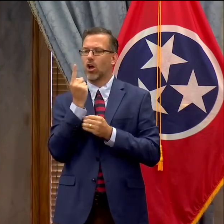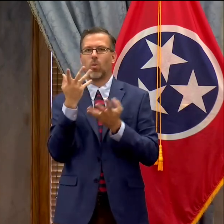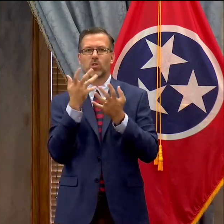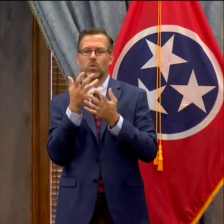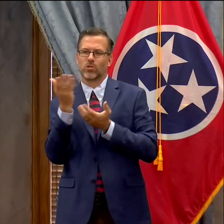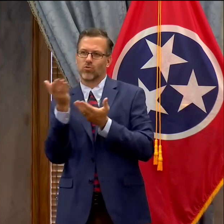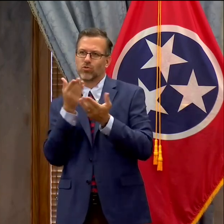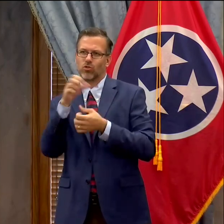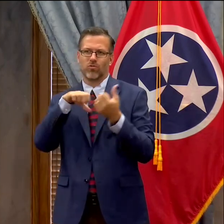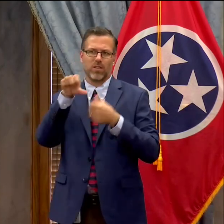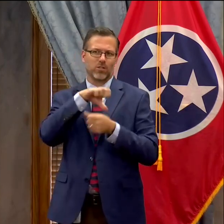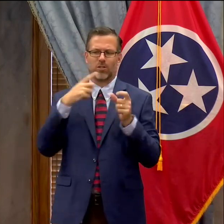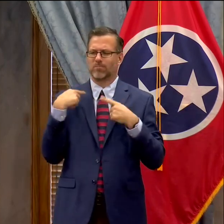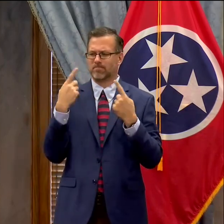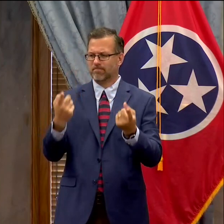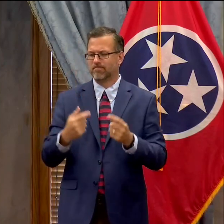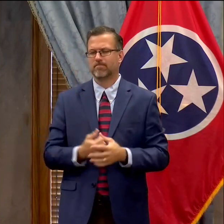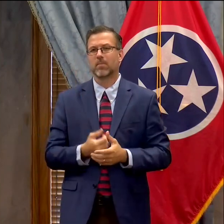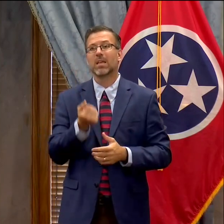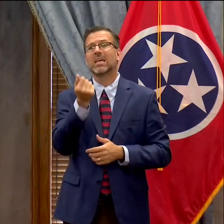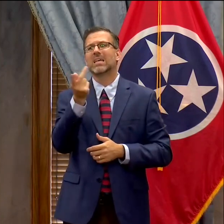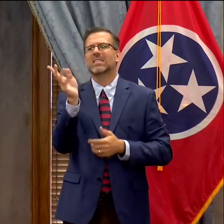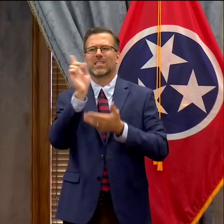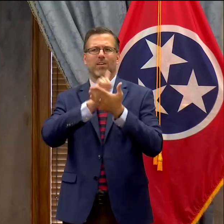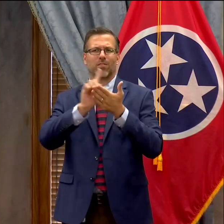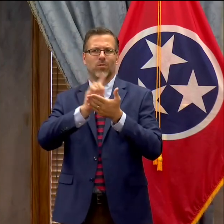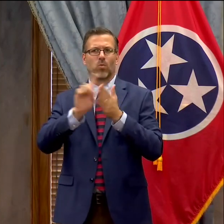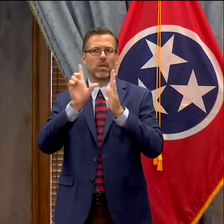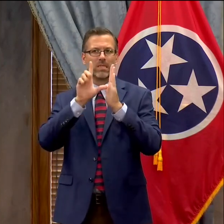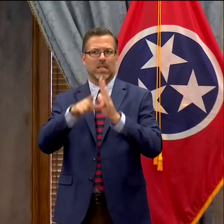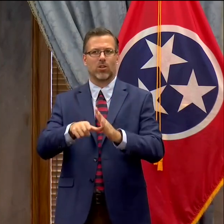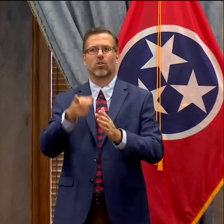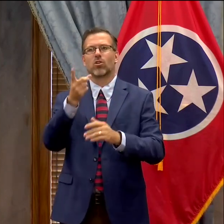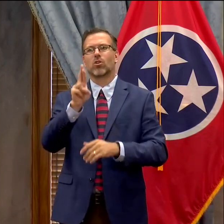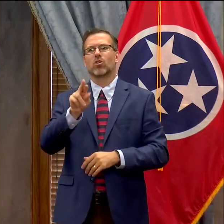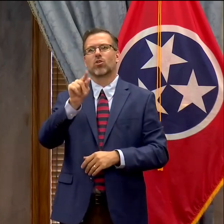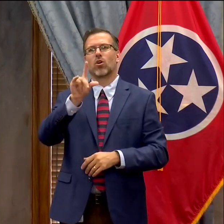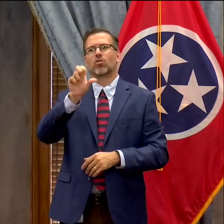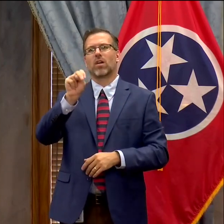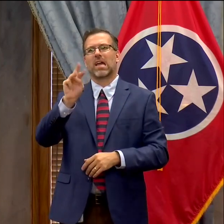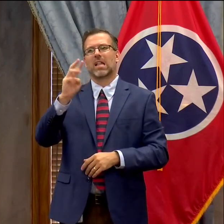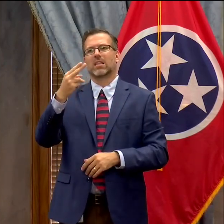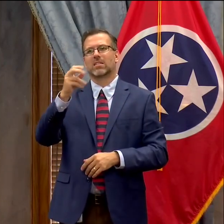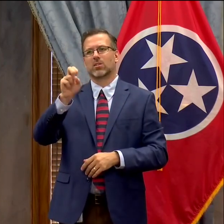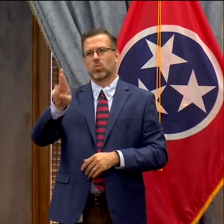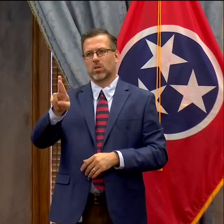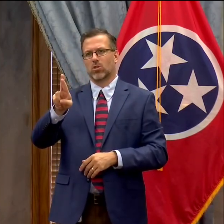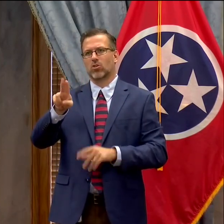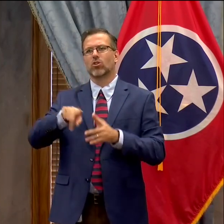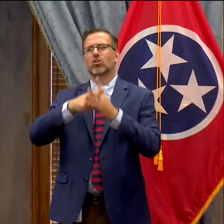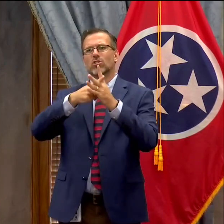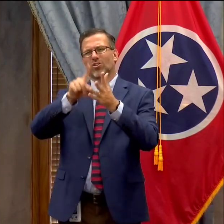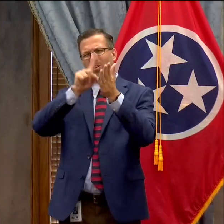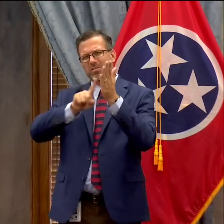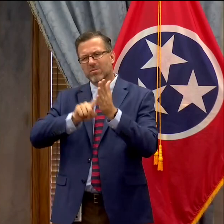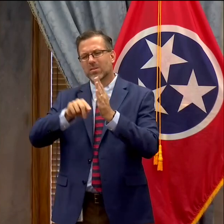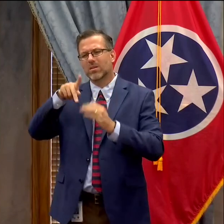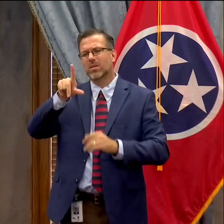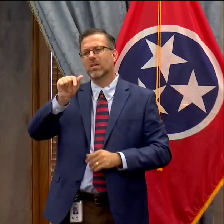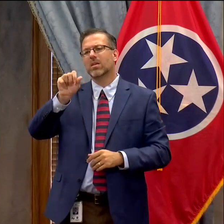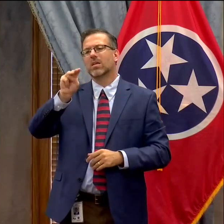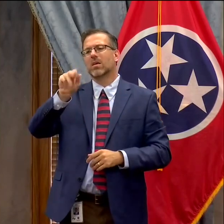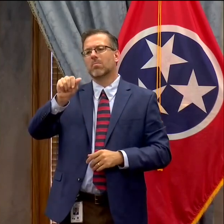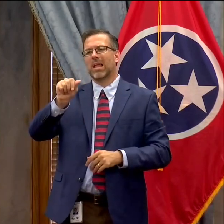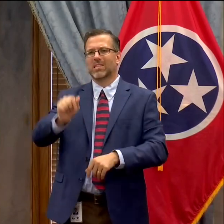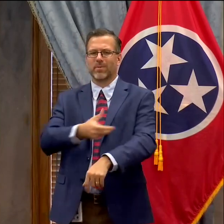so well weeks after I recovered Dr Allison Wheeler at Vanderbilt started a study on blood plasma donations from